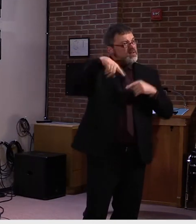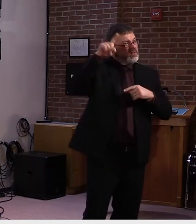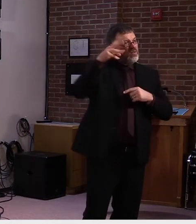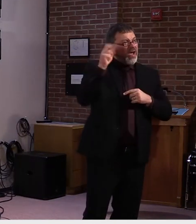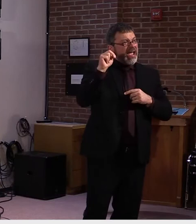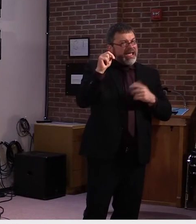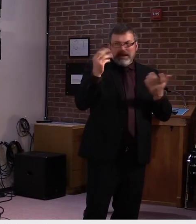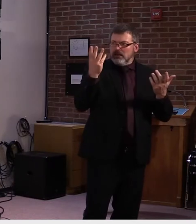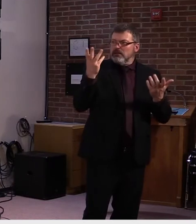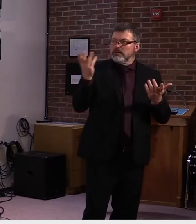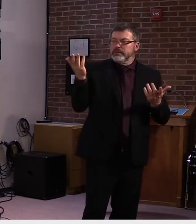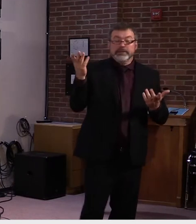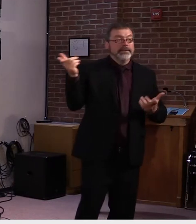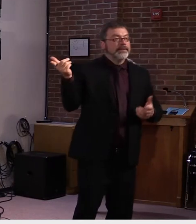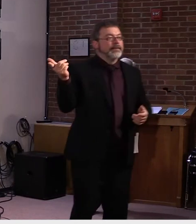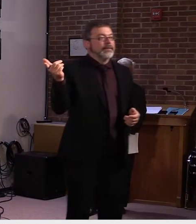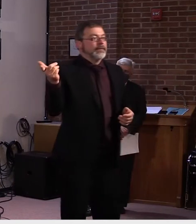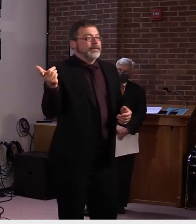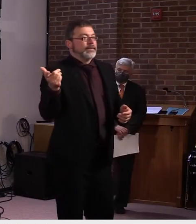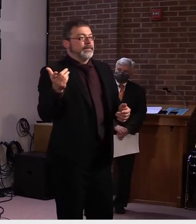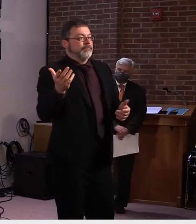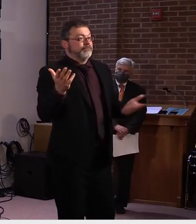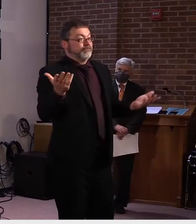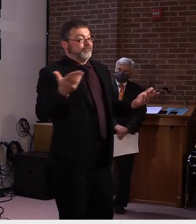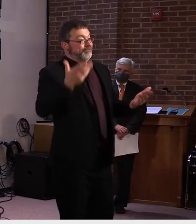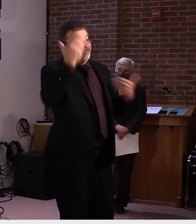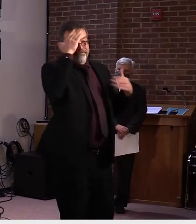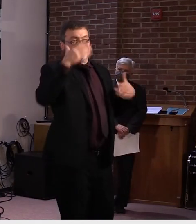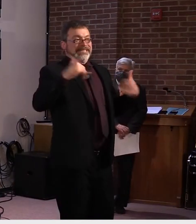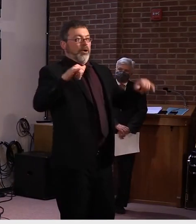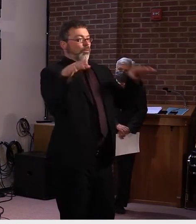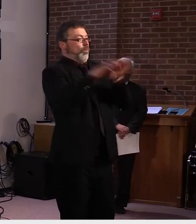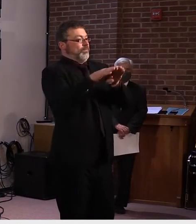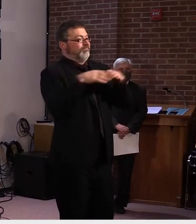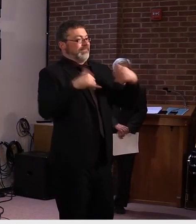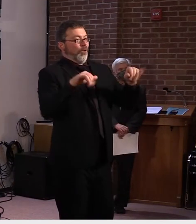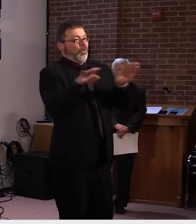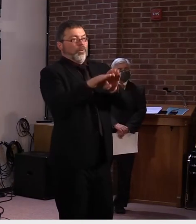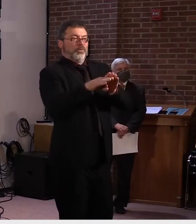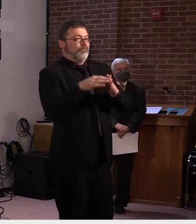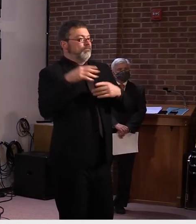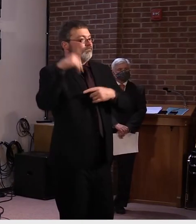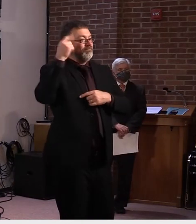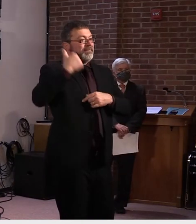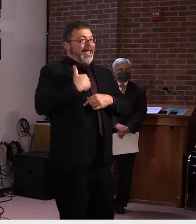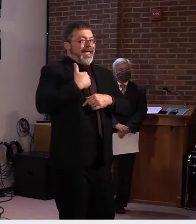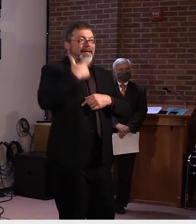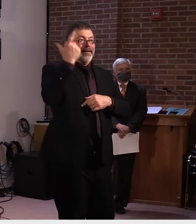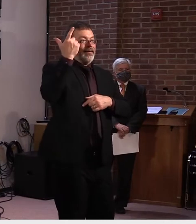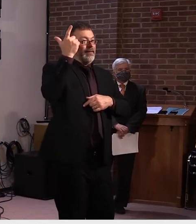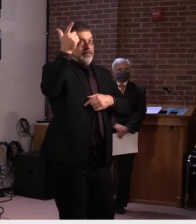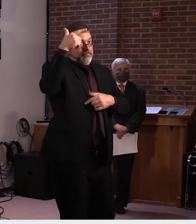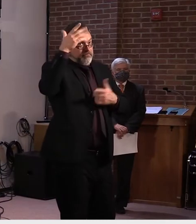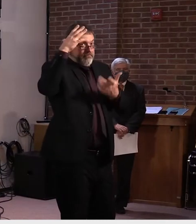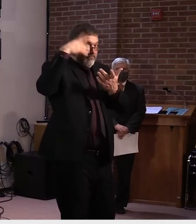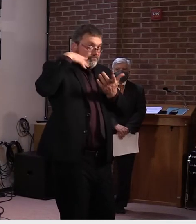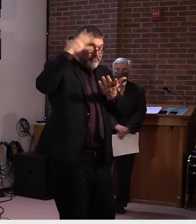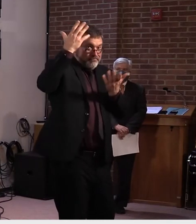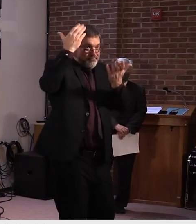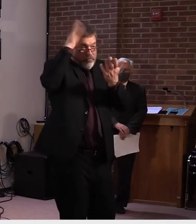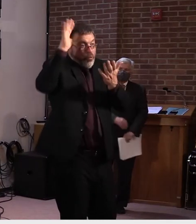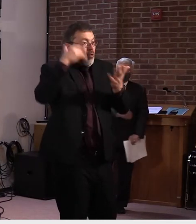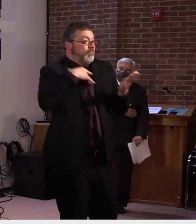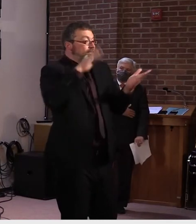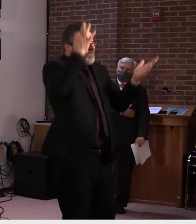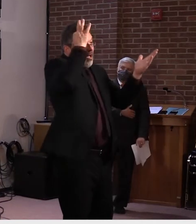we're, we don't know any more than anyone else does at this point. I'm not sure that they know for sure. I think a lot of it is reliant